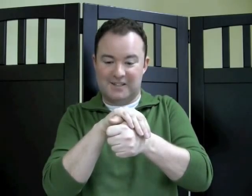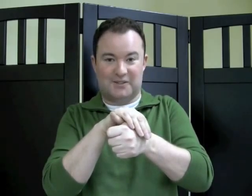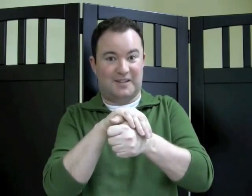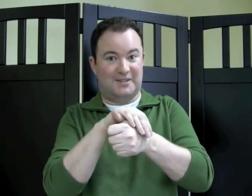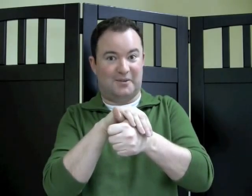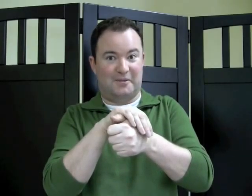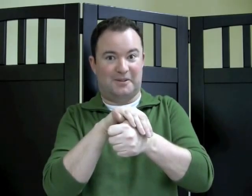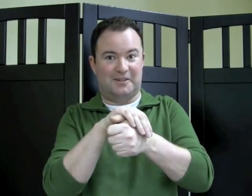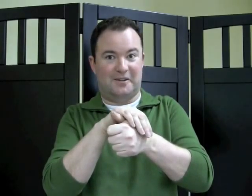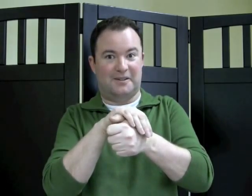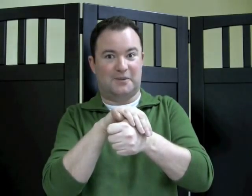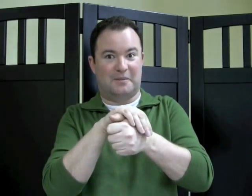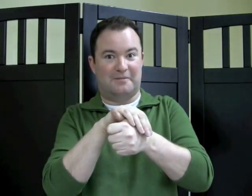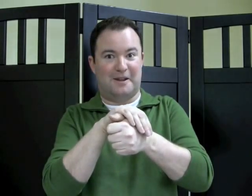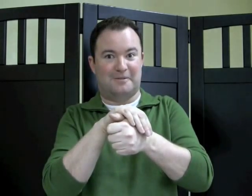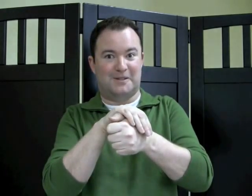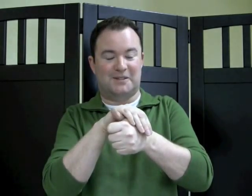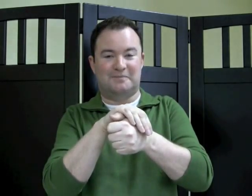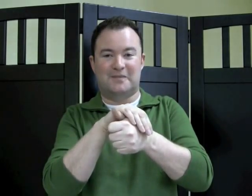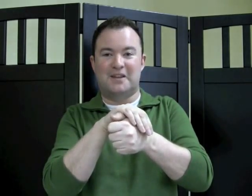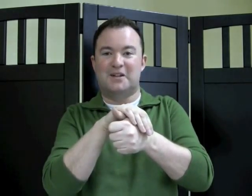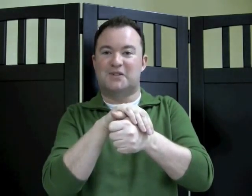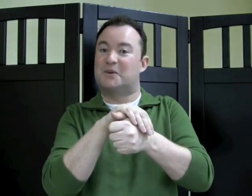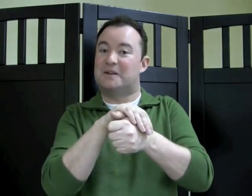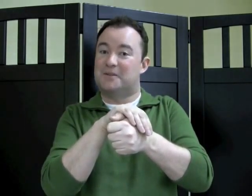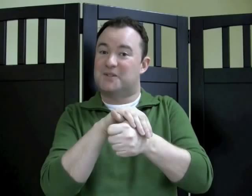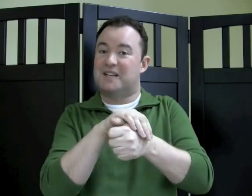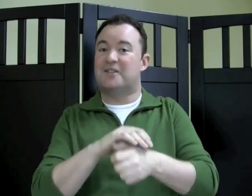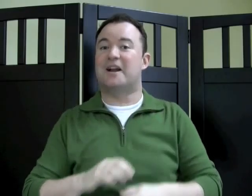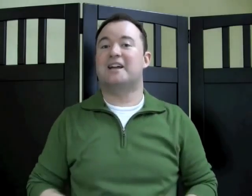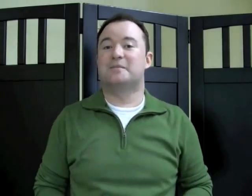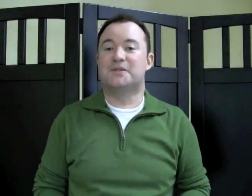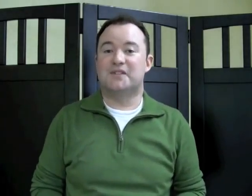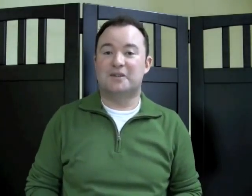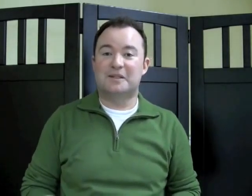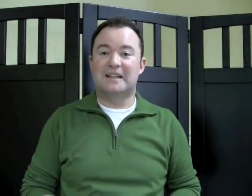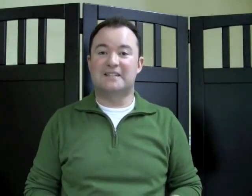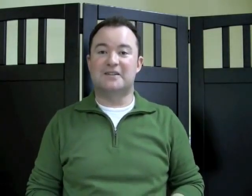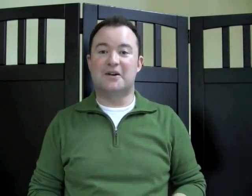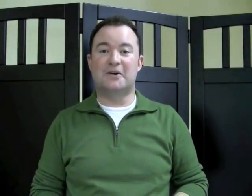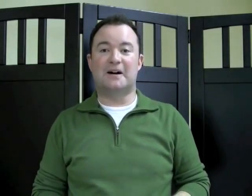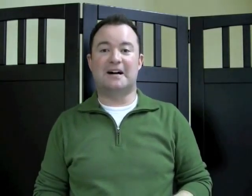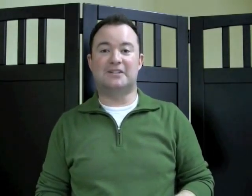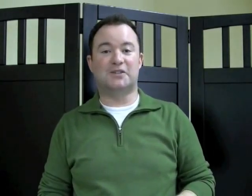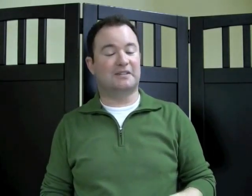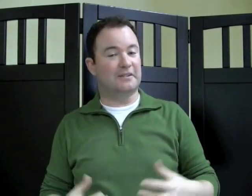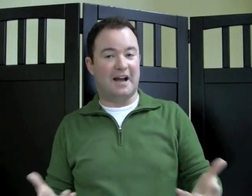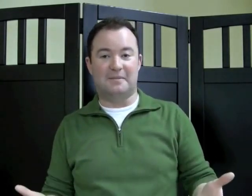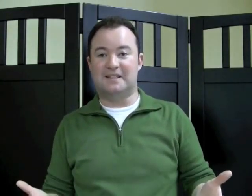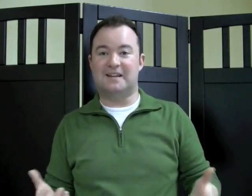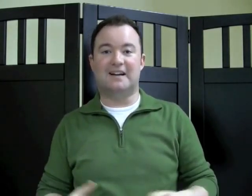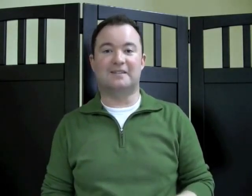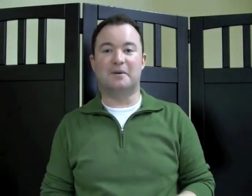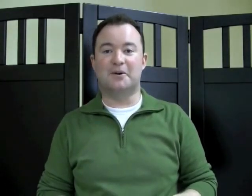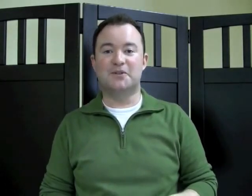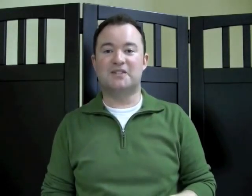So, that's a great one to know. That's one of my favorites. So, if there's any other animals that you would like to know. Just leave a comment on the post.